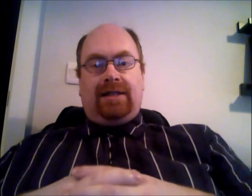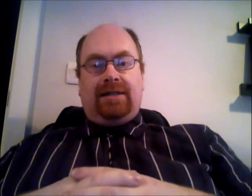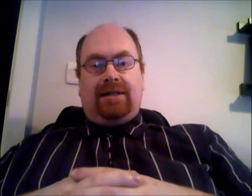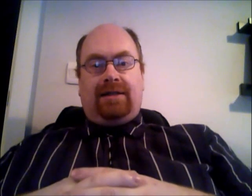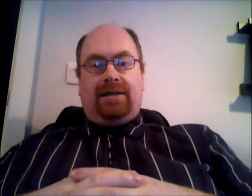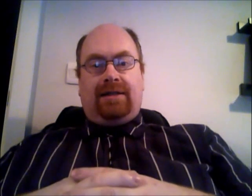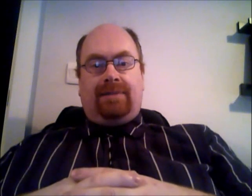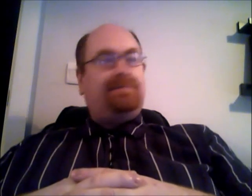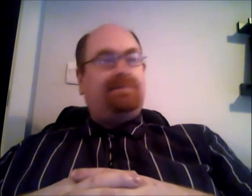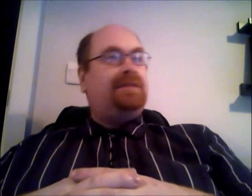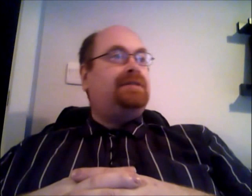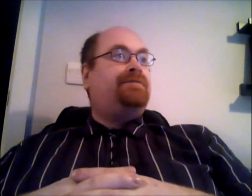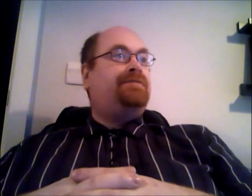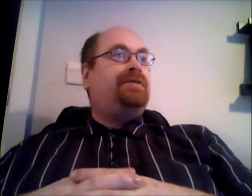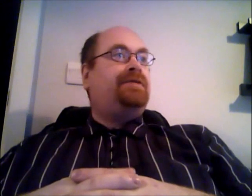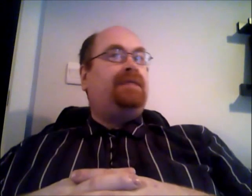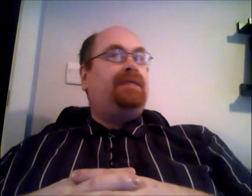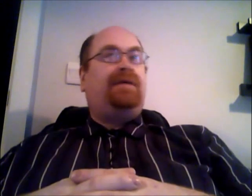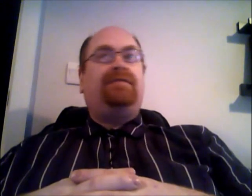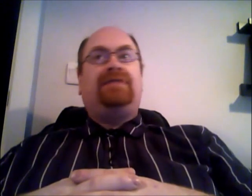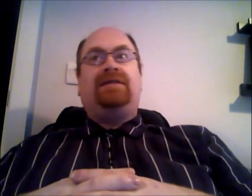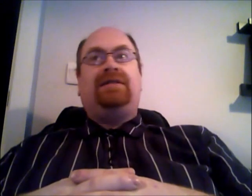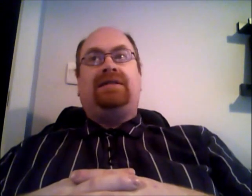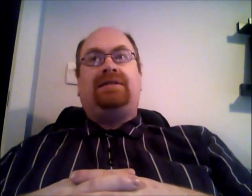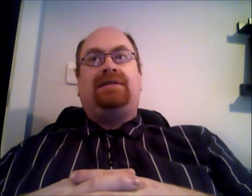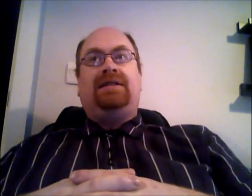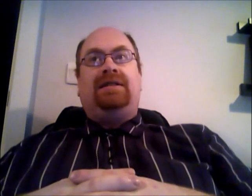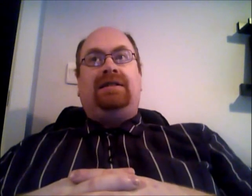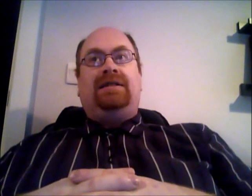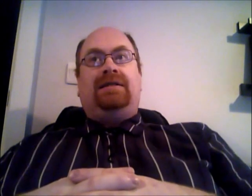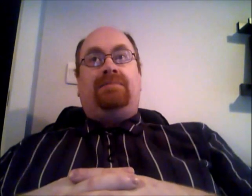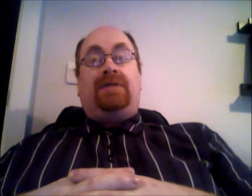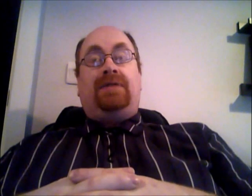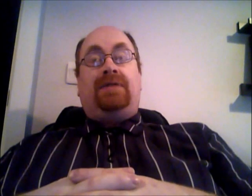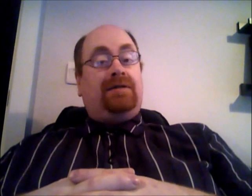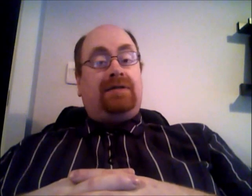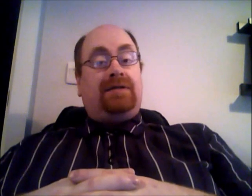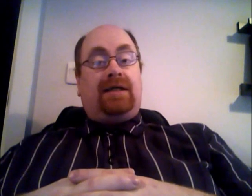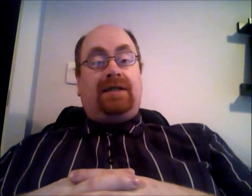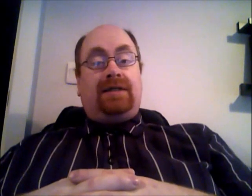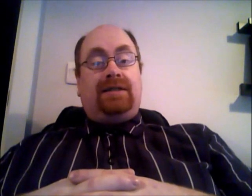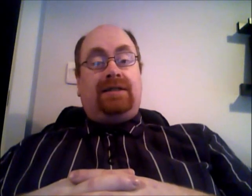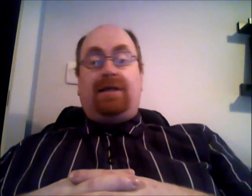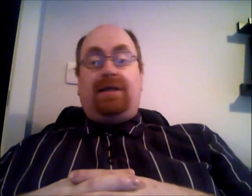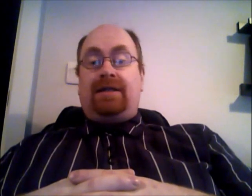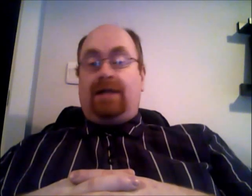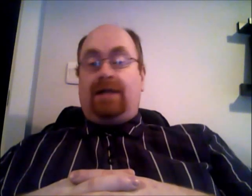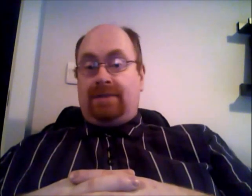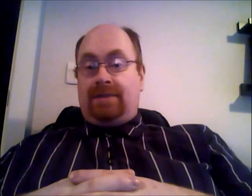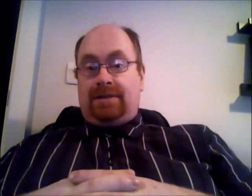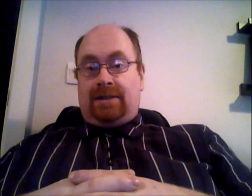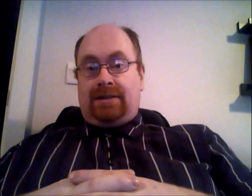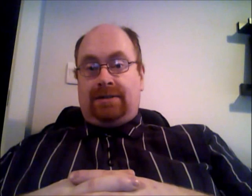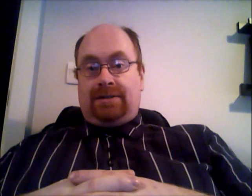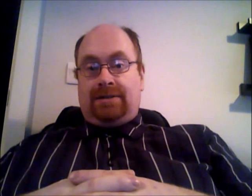okay this is the first time I've done this but I thought I'd actually make a comment on some